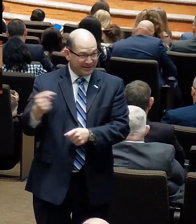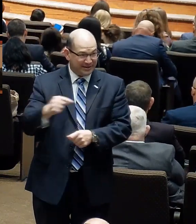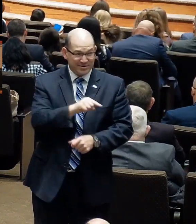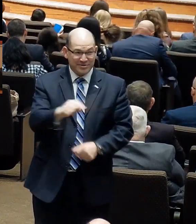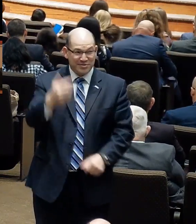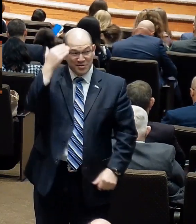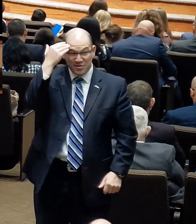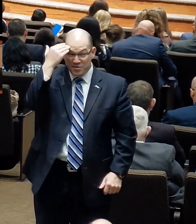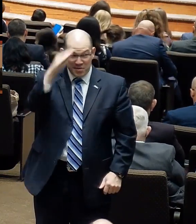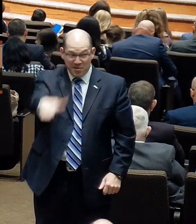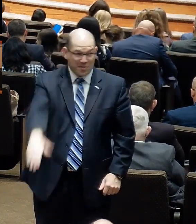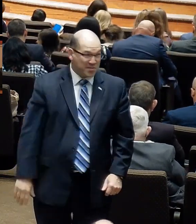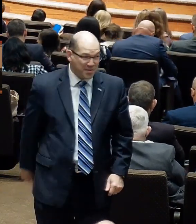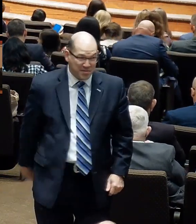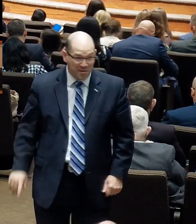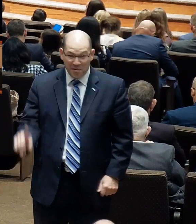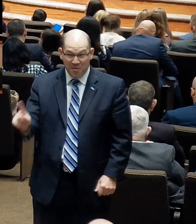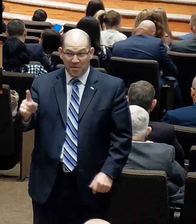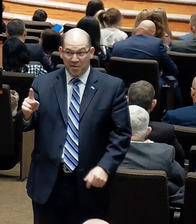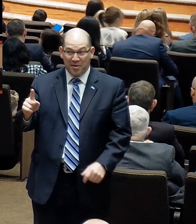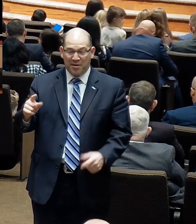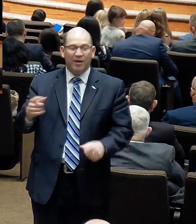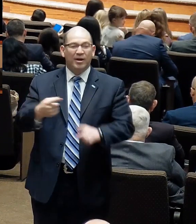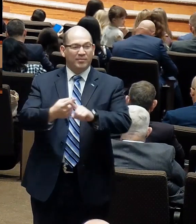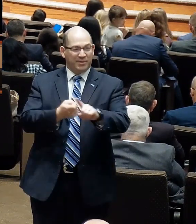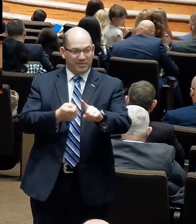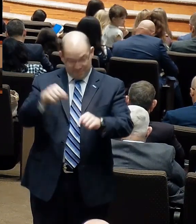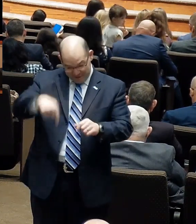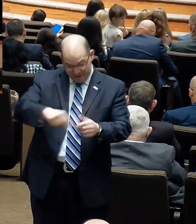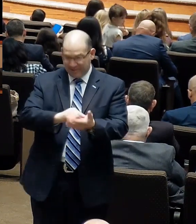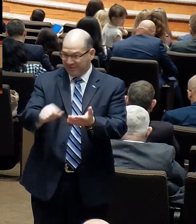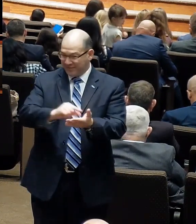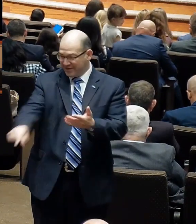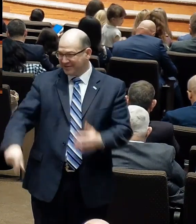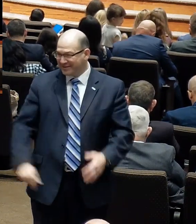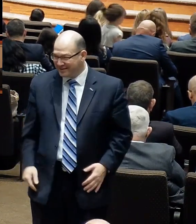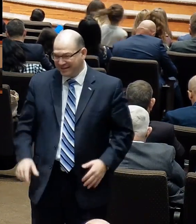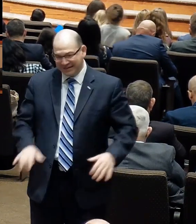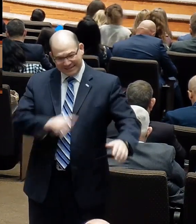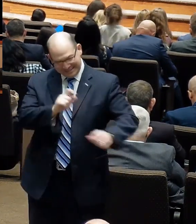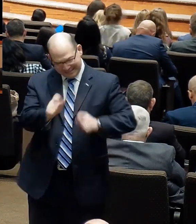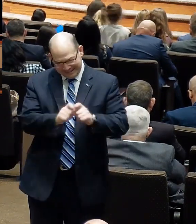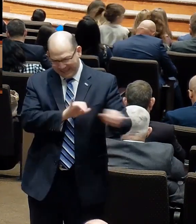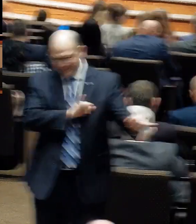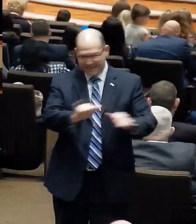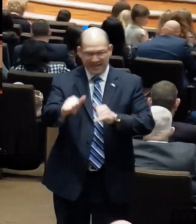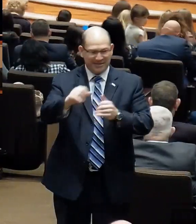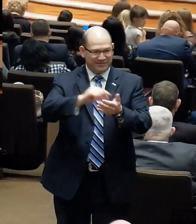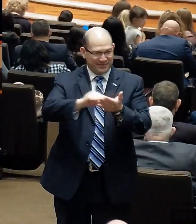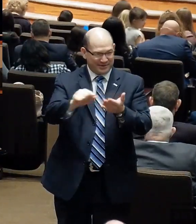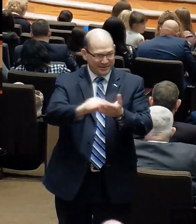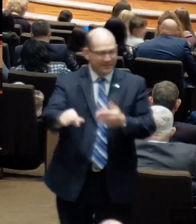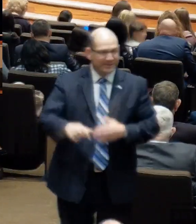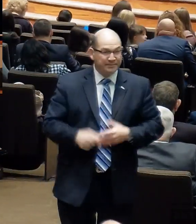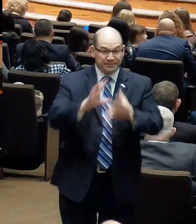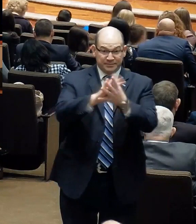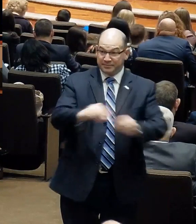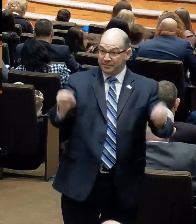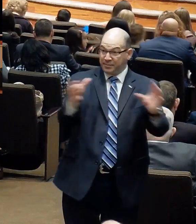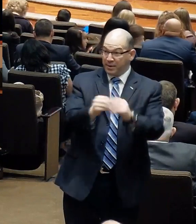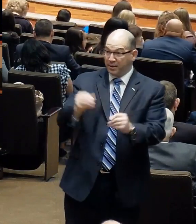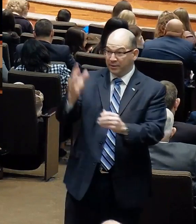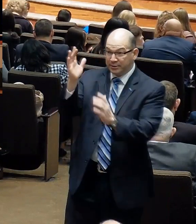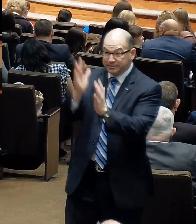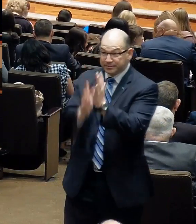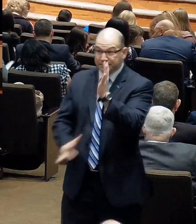on or where it was from. But it was from this passage, John 11, this exact same passage, and the story of Jesus raising